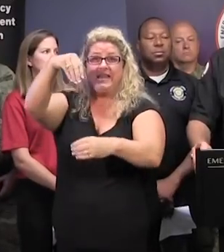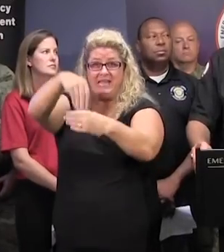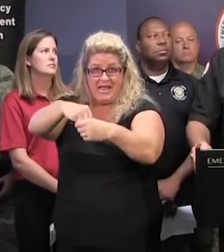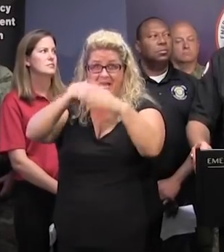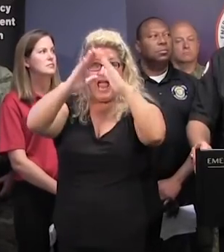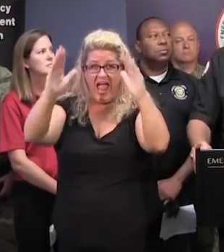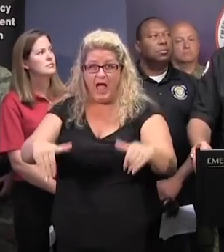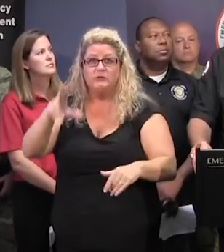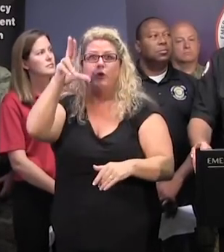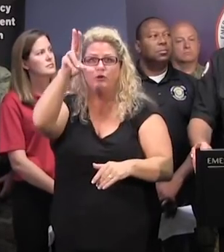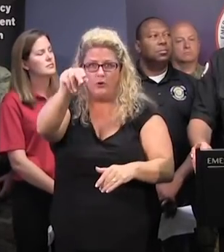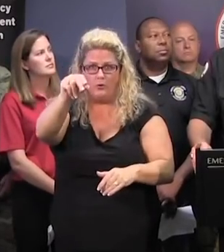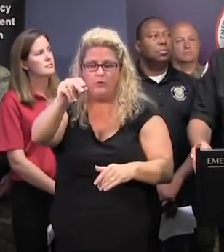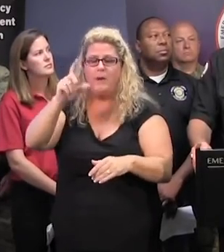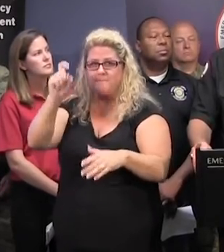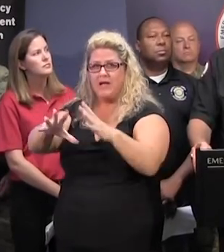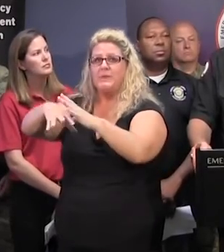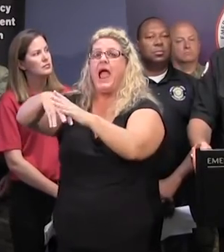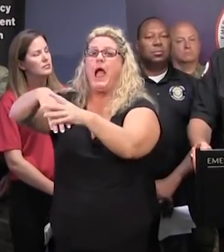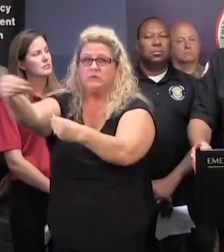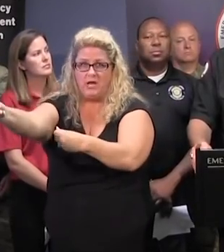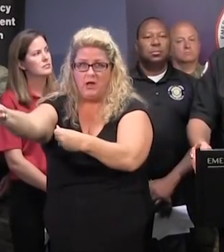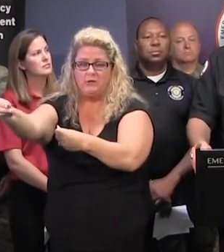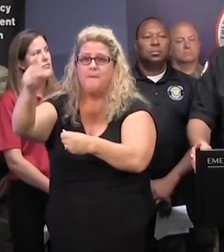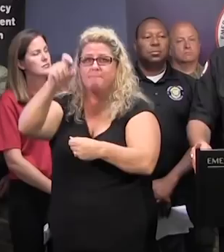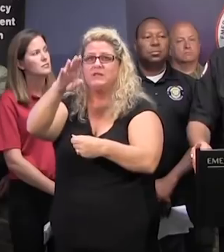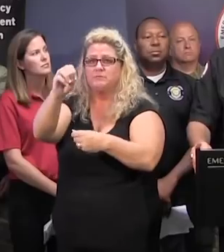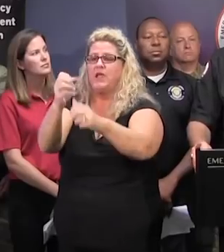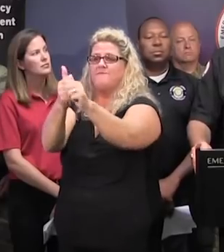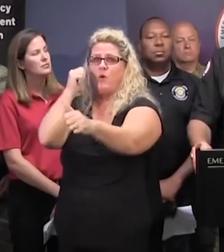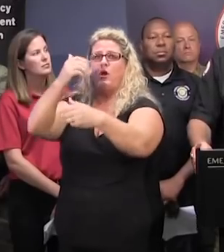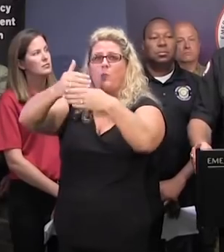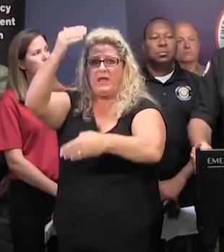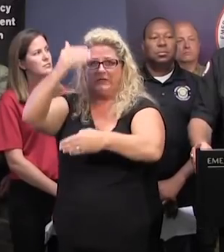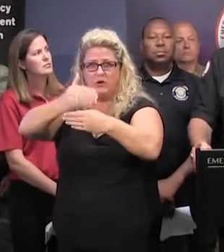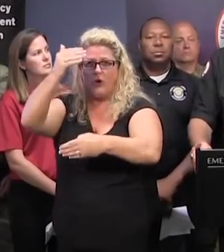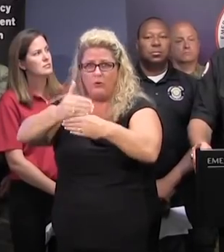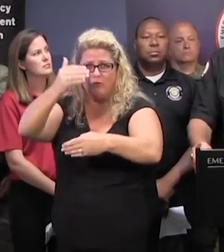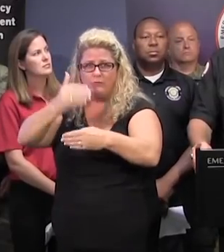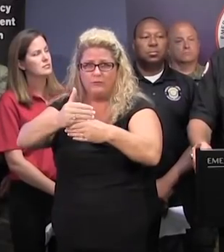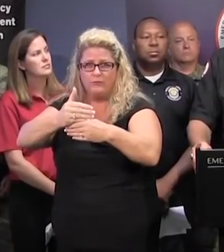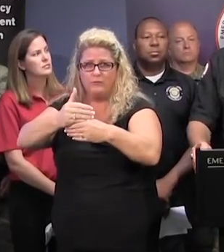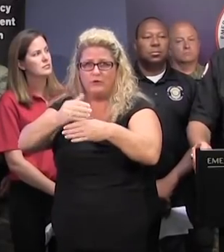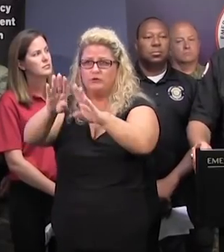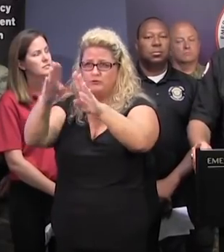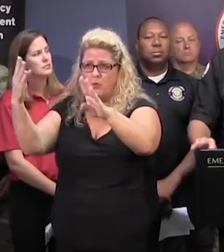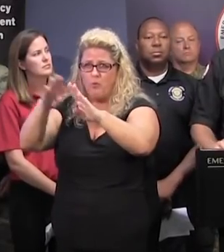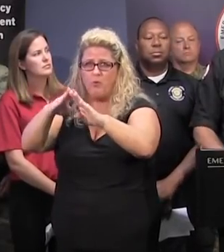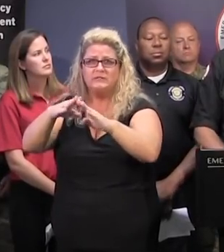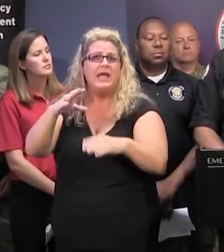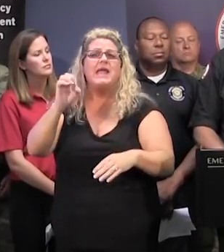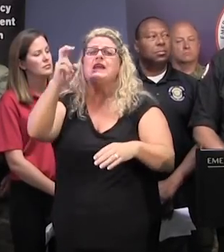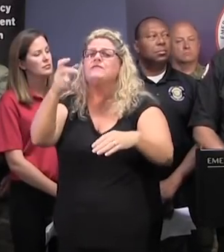location that's outdoors, that's away from doors and windows. Never operate a generator in an attached garage,